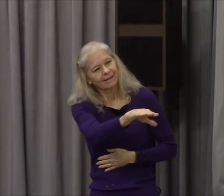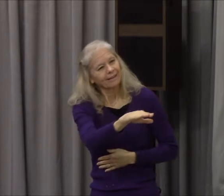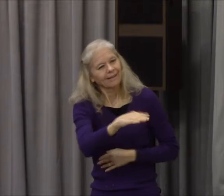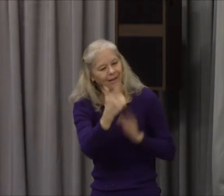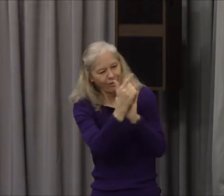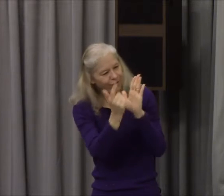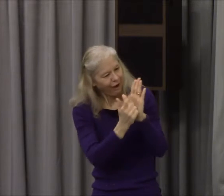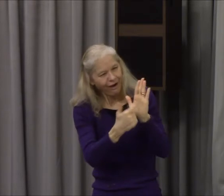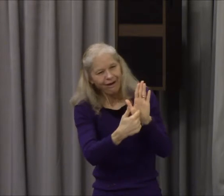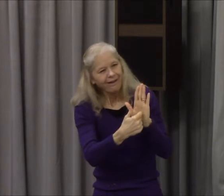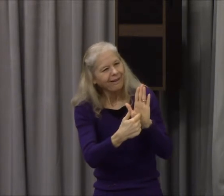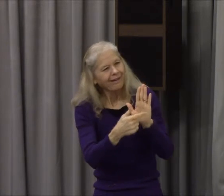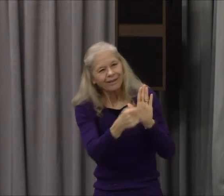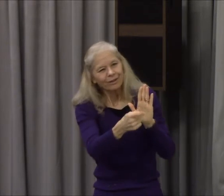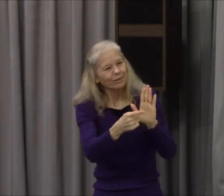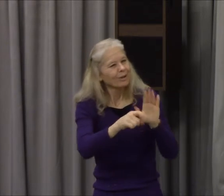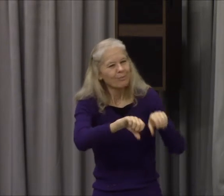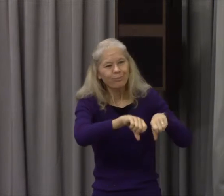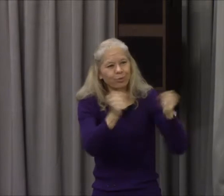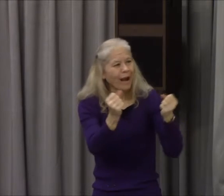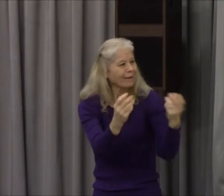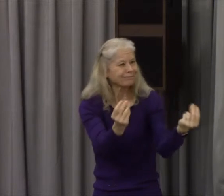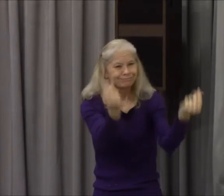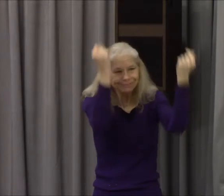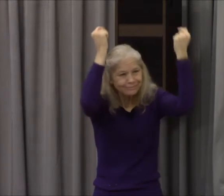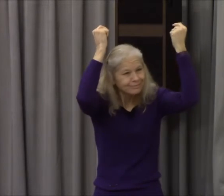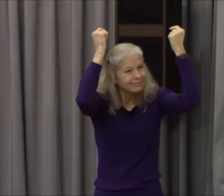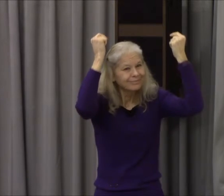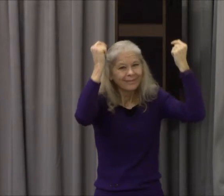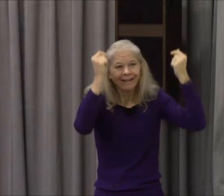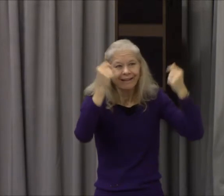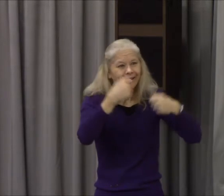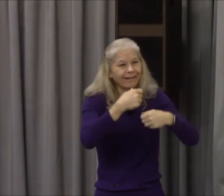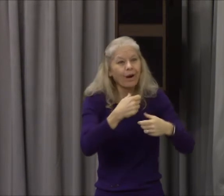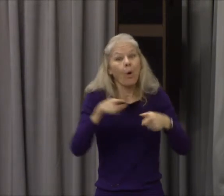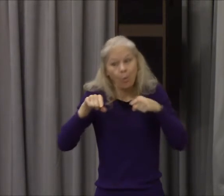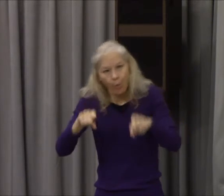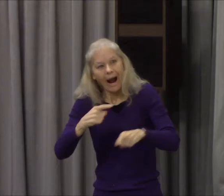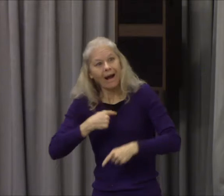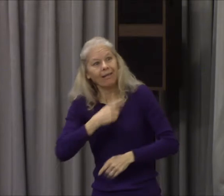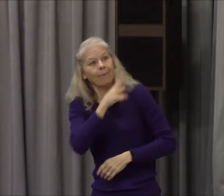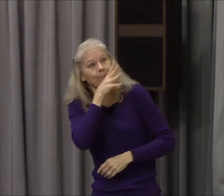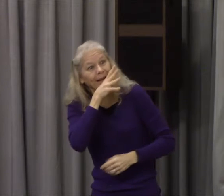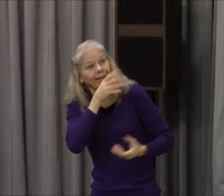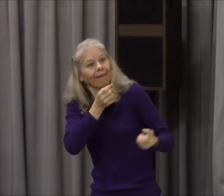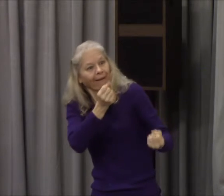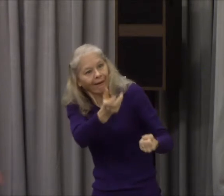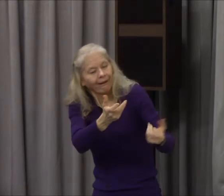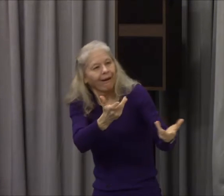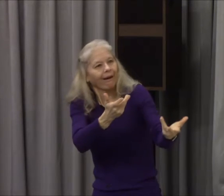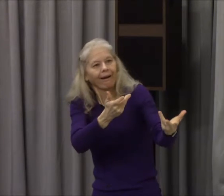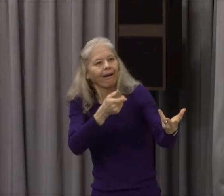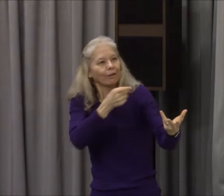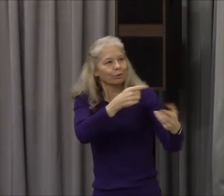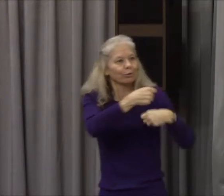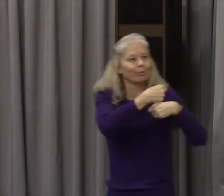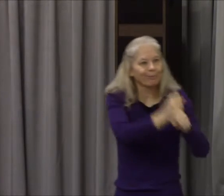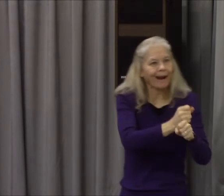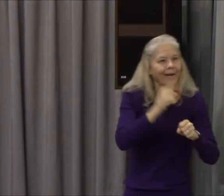see that man Ross all the sins of the world past onto him all